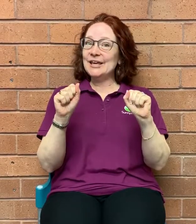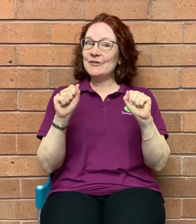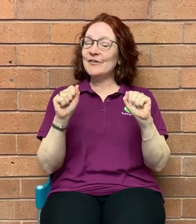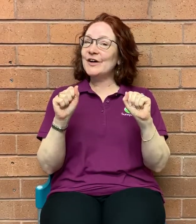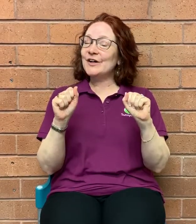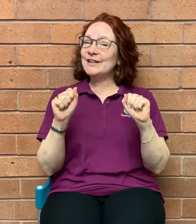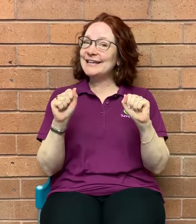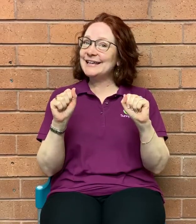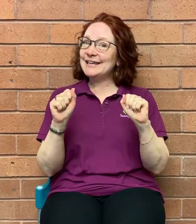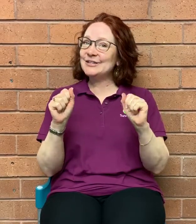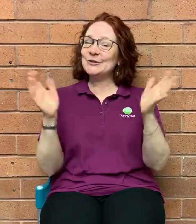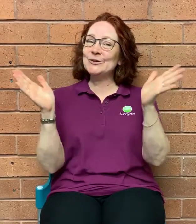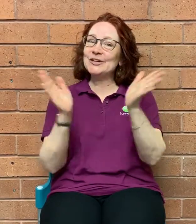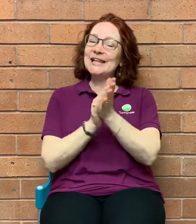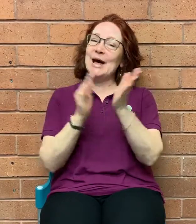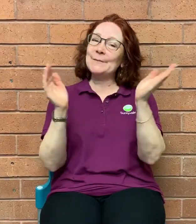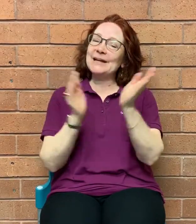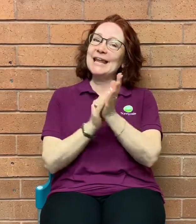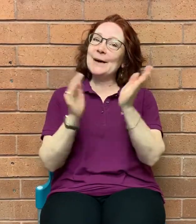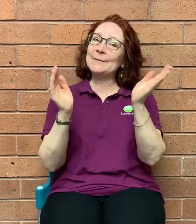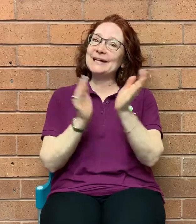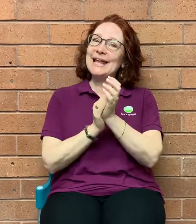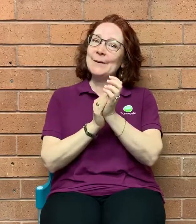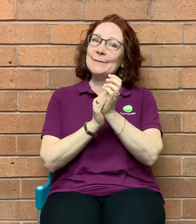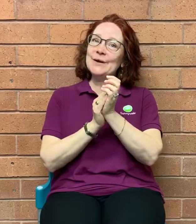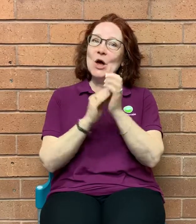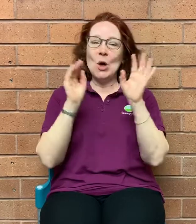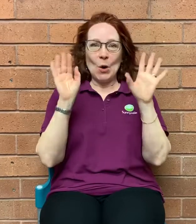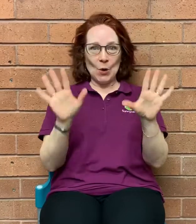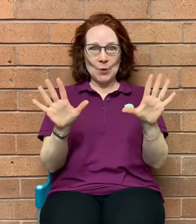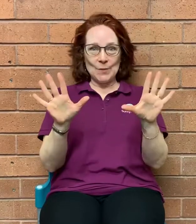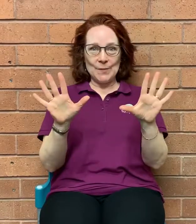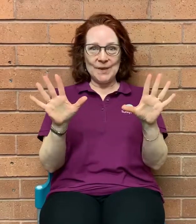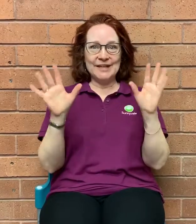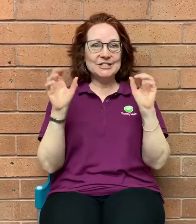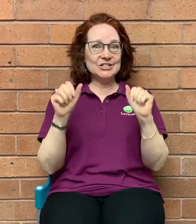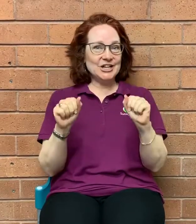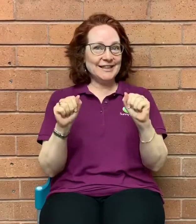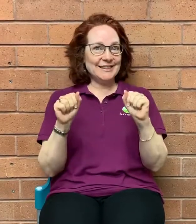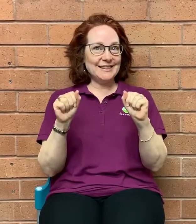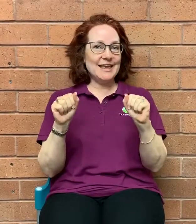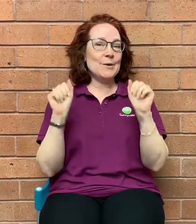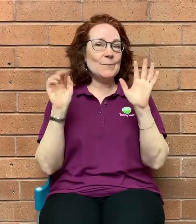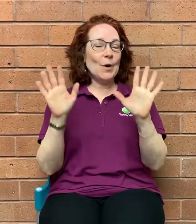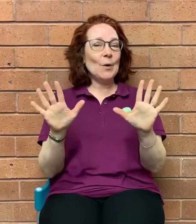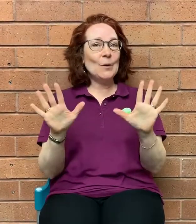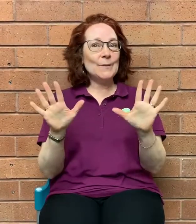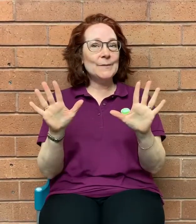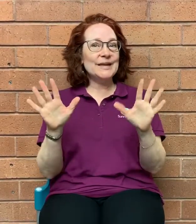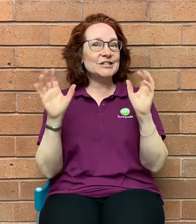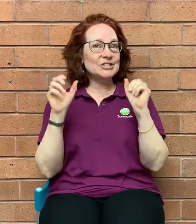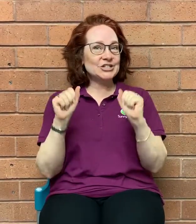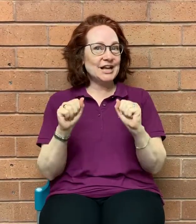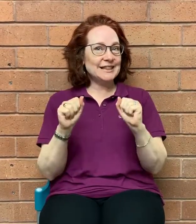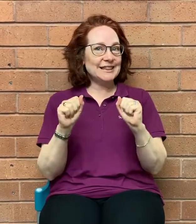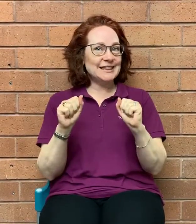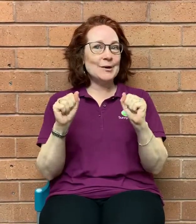a little clap, clap, clap. Open, shut them. Open, shut them.